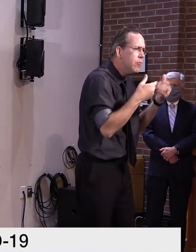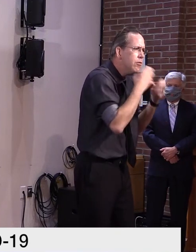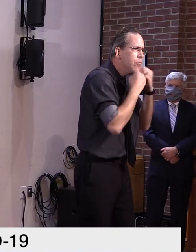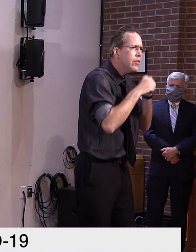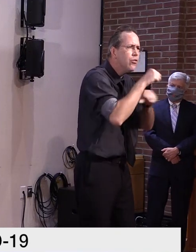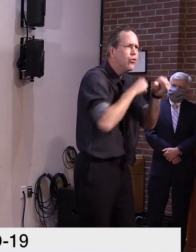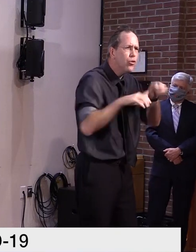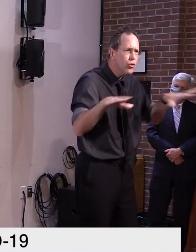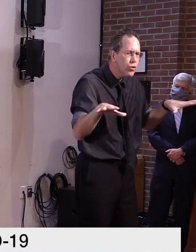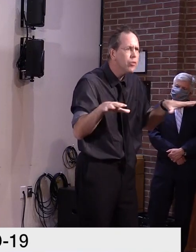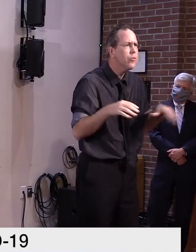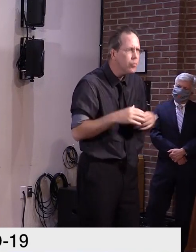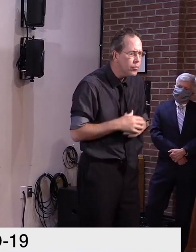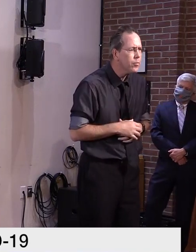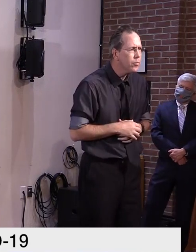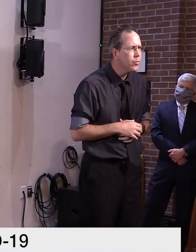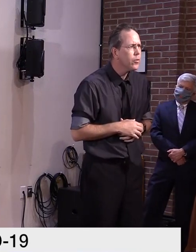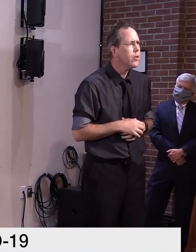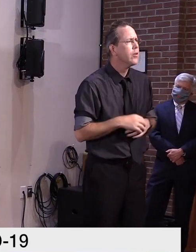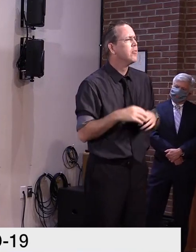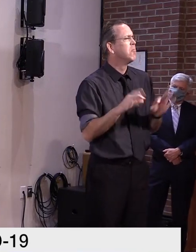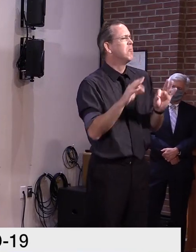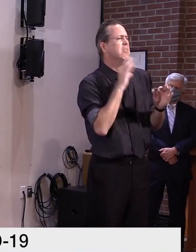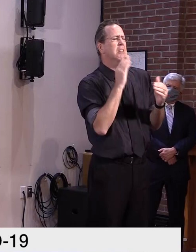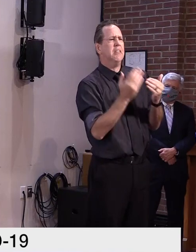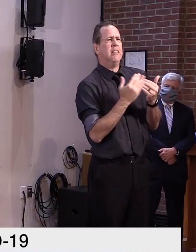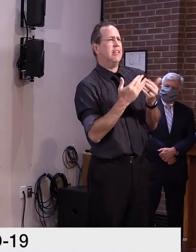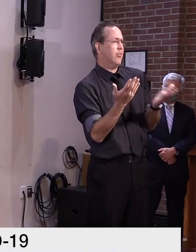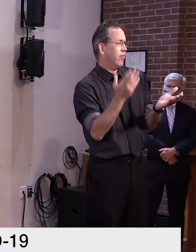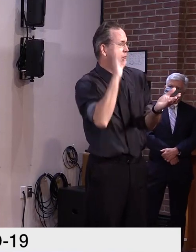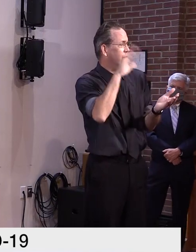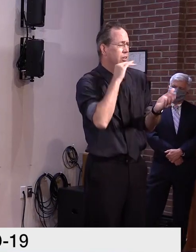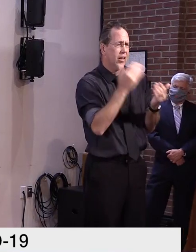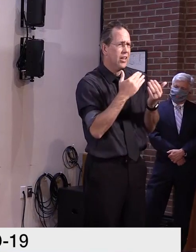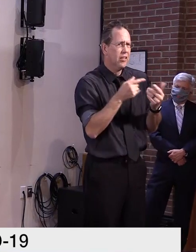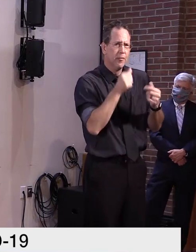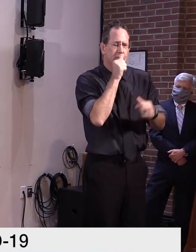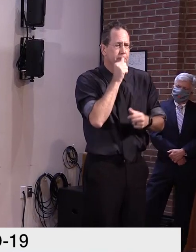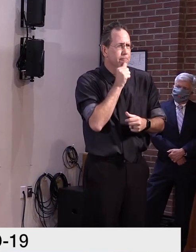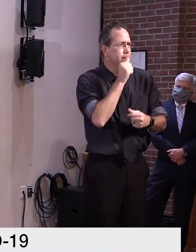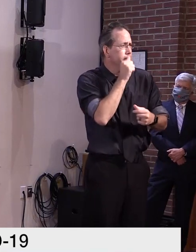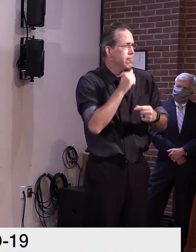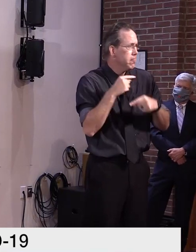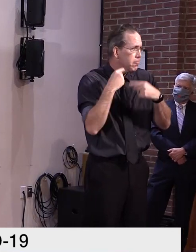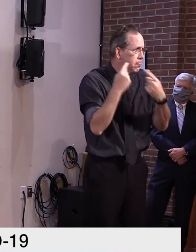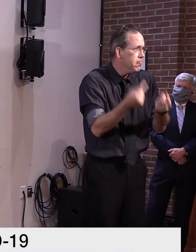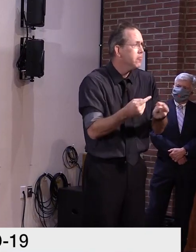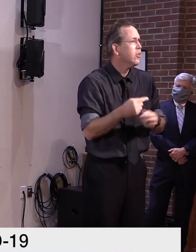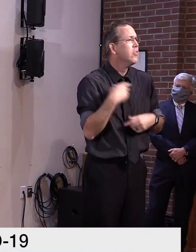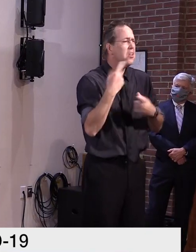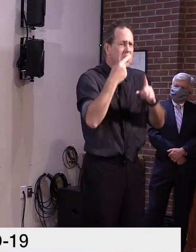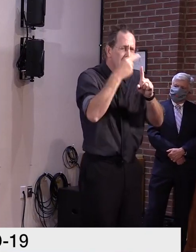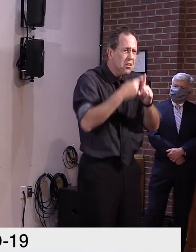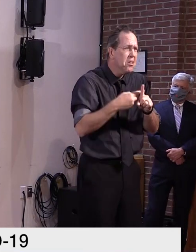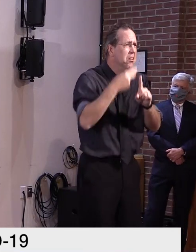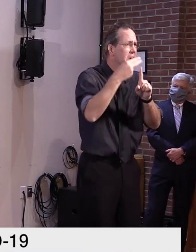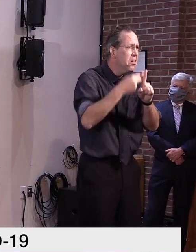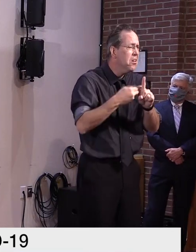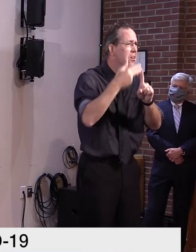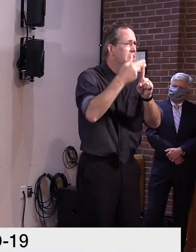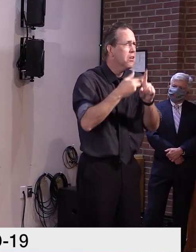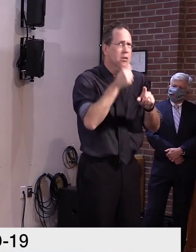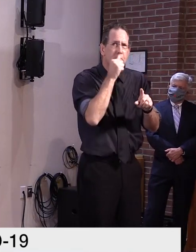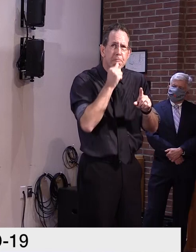I know this hasn't been easy. I know the thought of doing this for another month and likely a few more is disappointing.